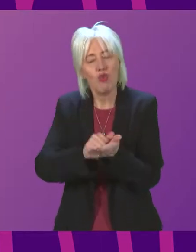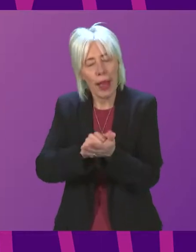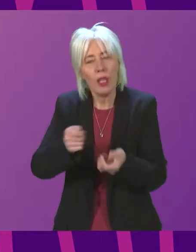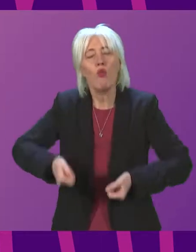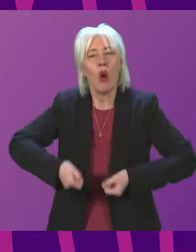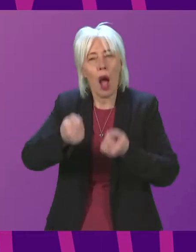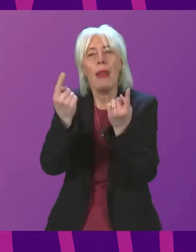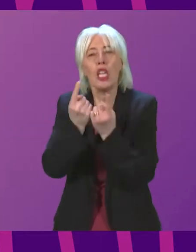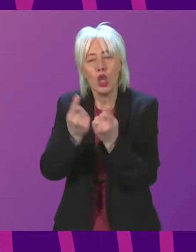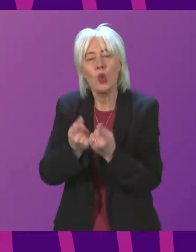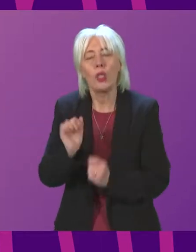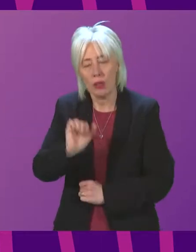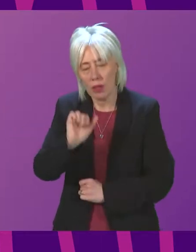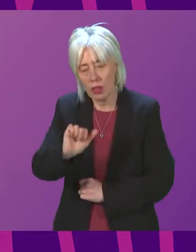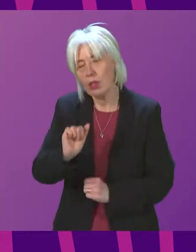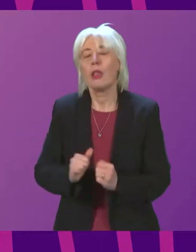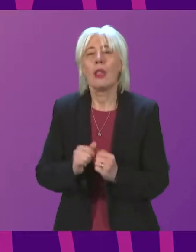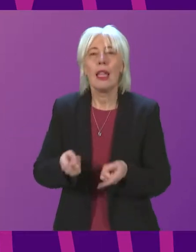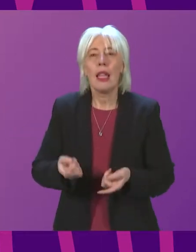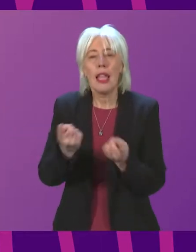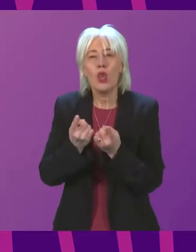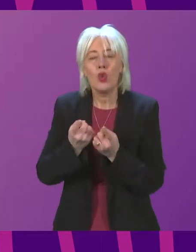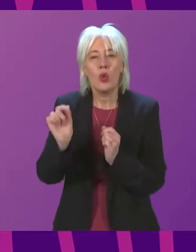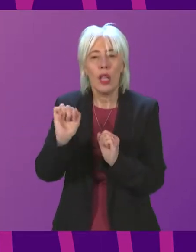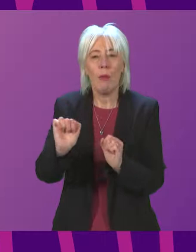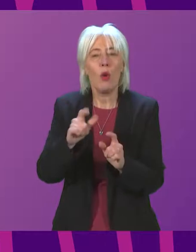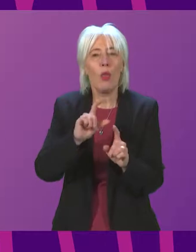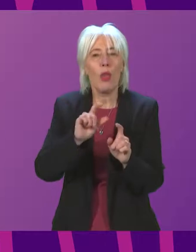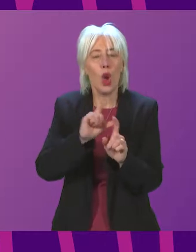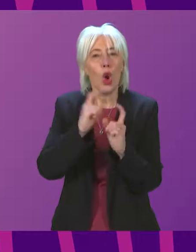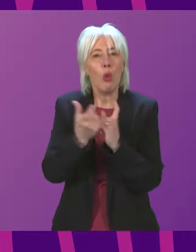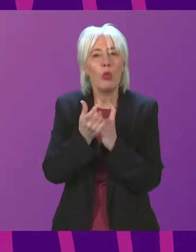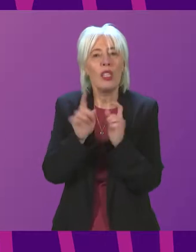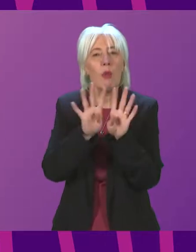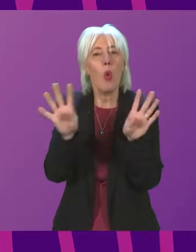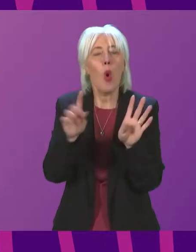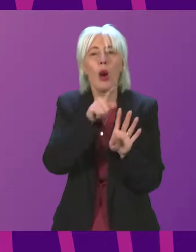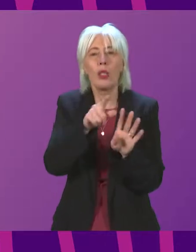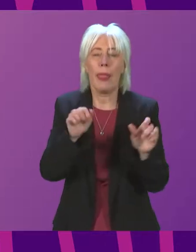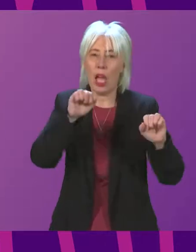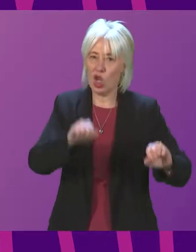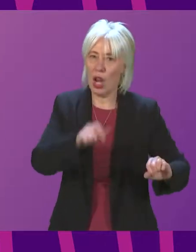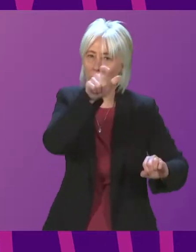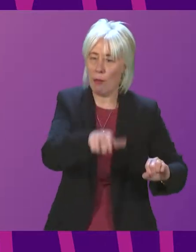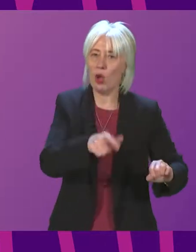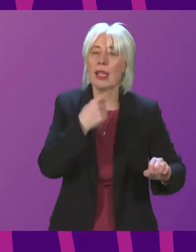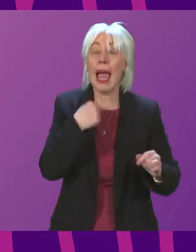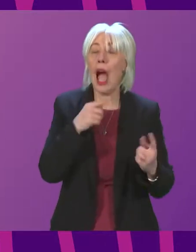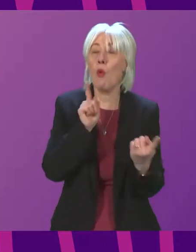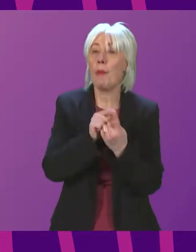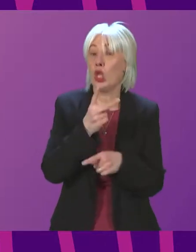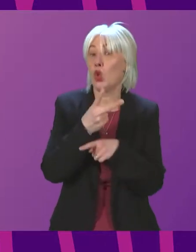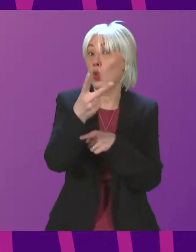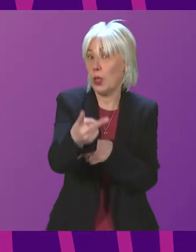Turning to her point, she raises the issue regarding Mr Campbell and the Community Board Chair. I am due to meet with him in two weeks' time.